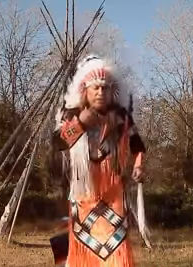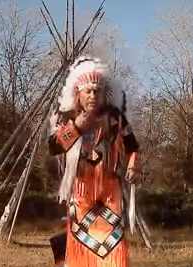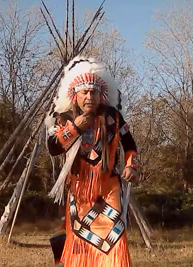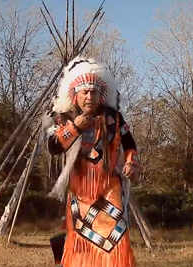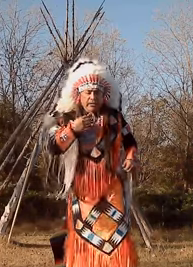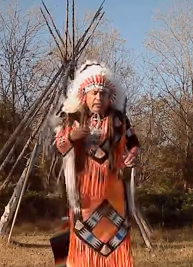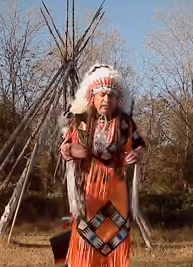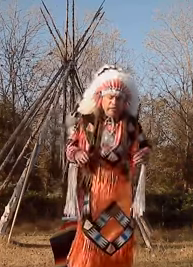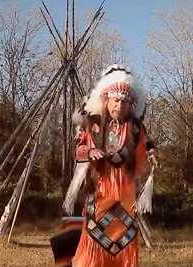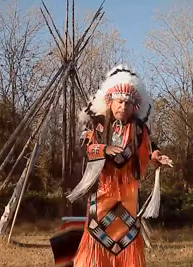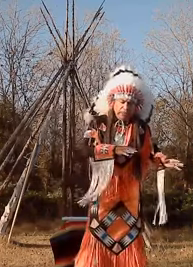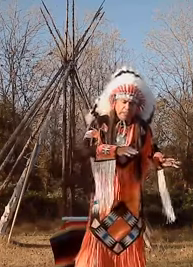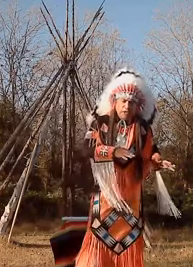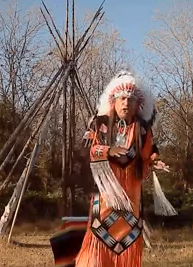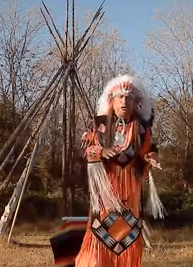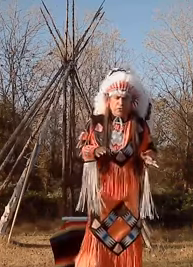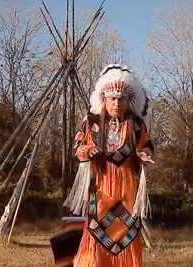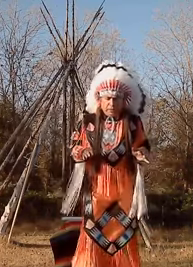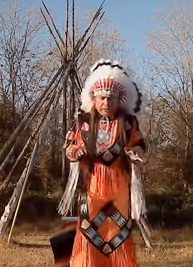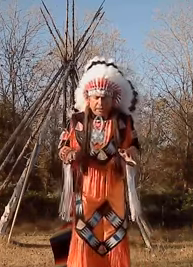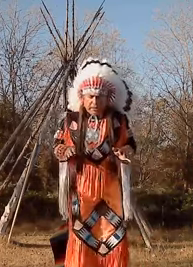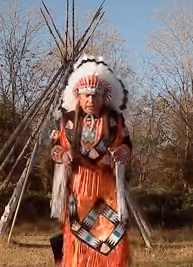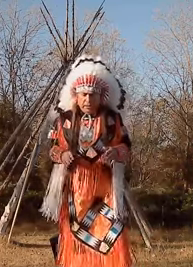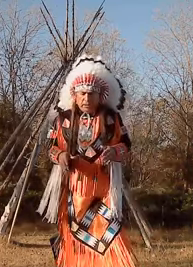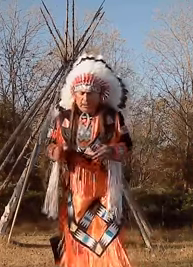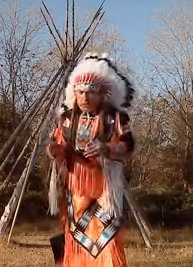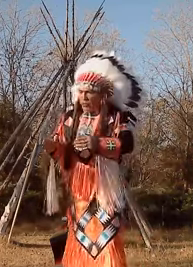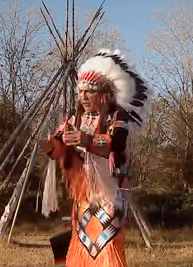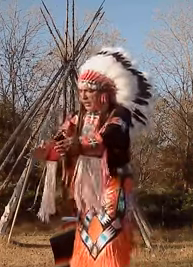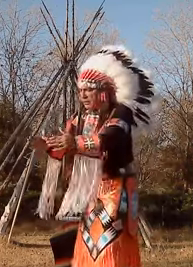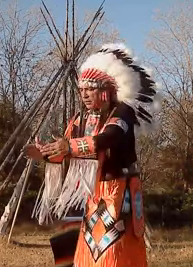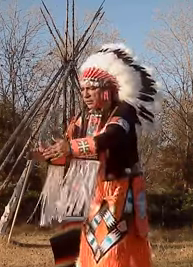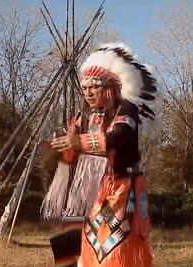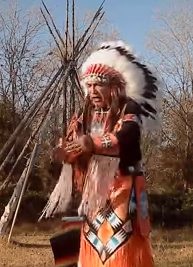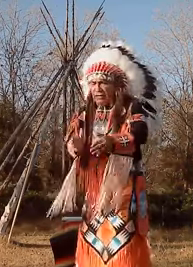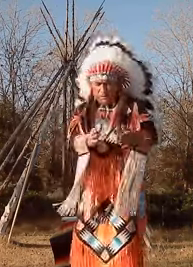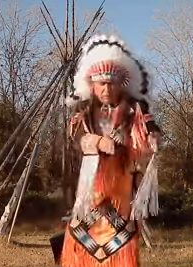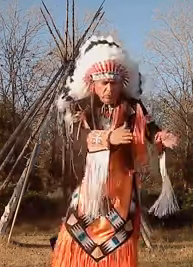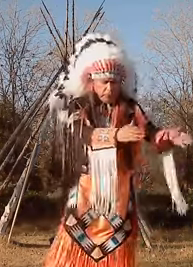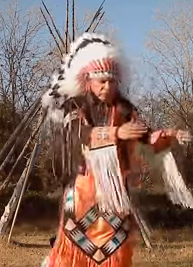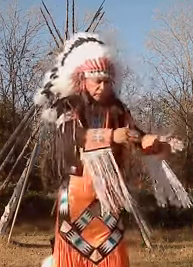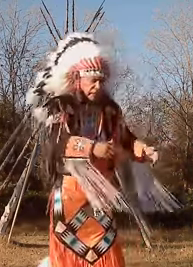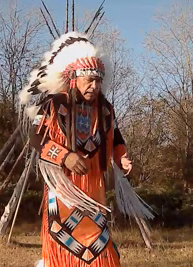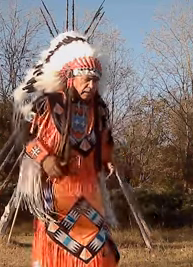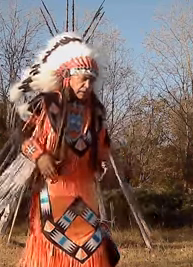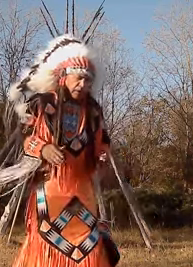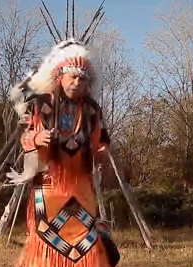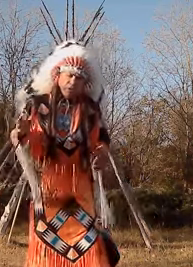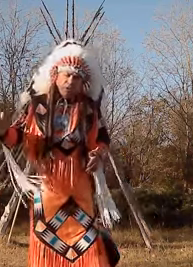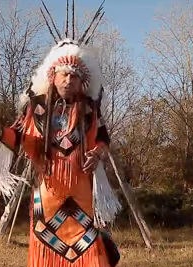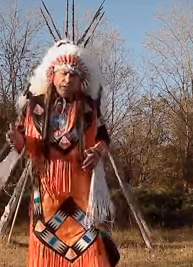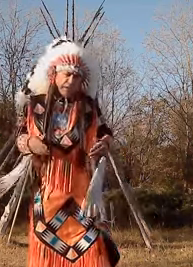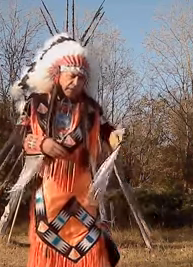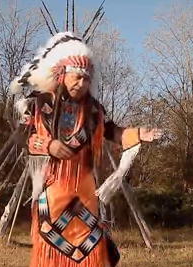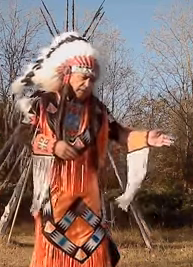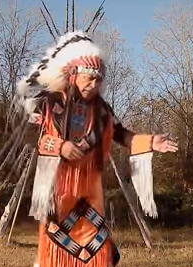the way that they lived in that in that culture and that setting each one had a life symbol there were stories that